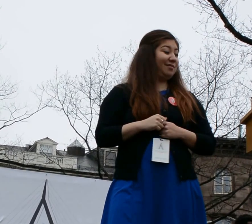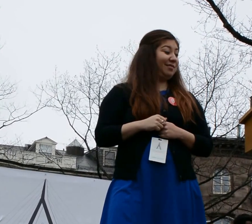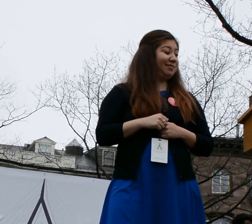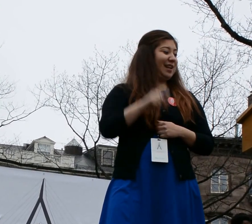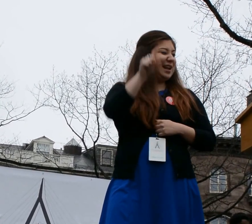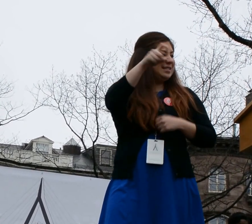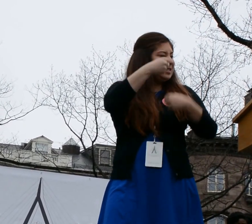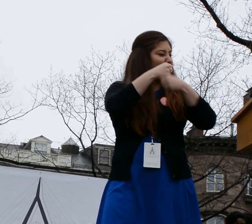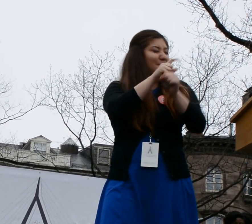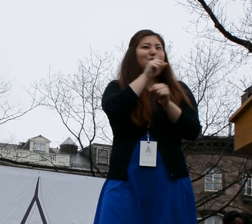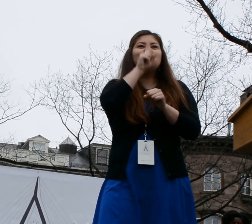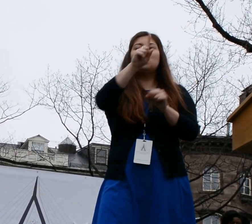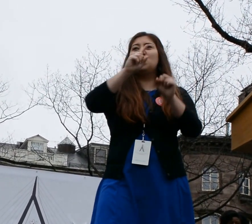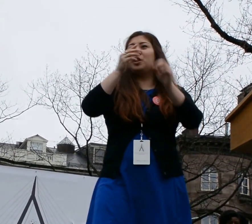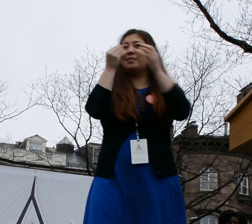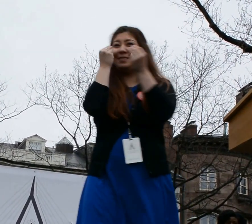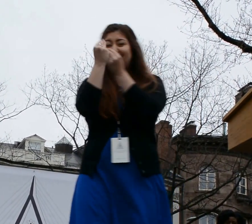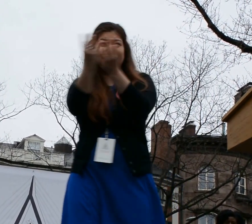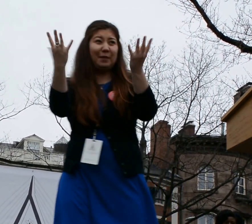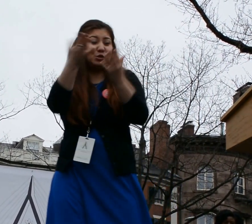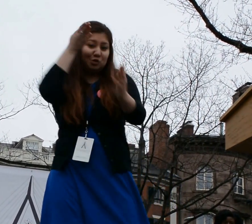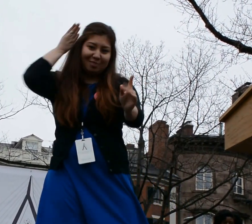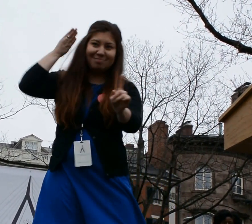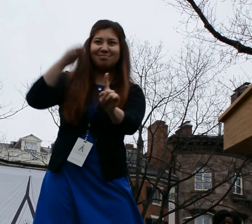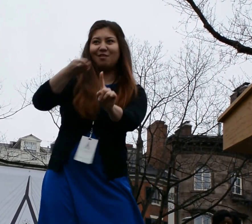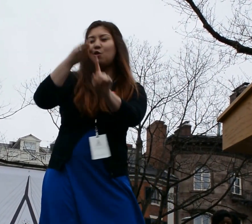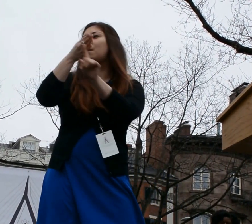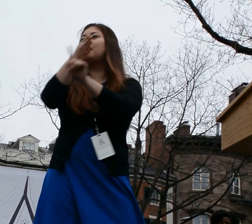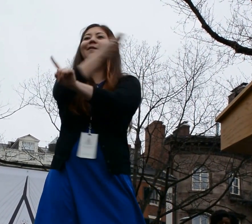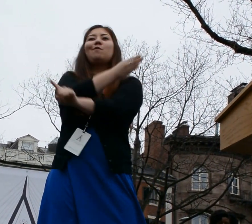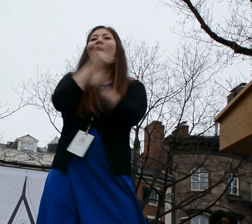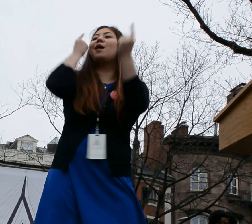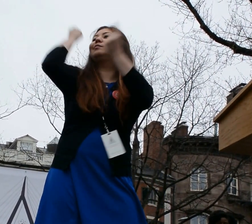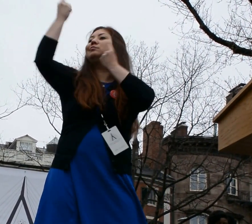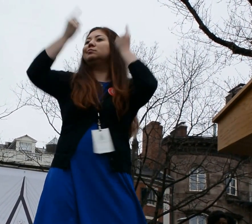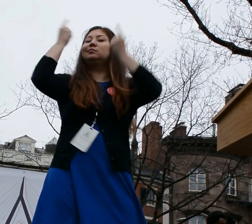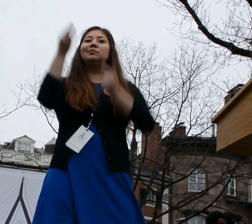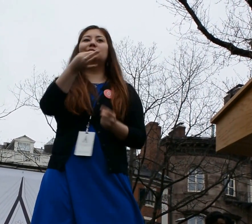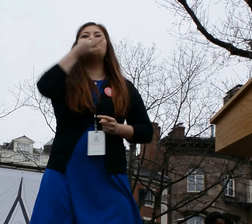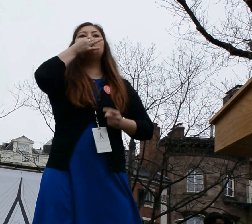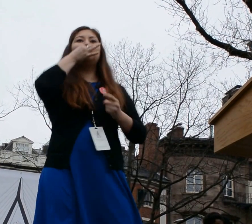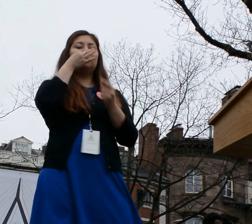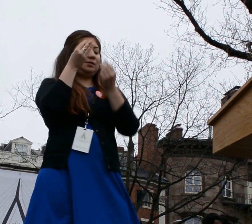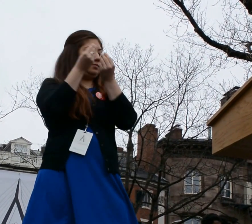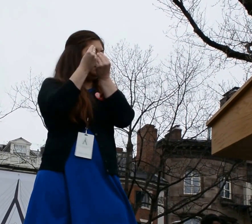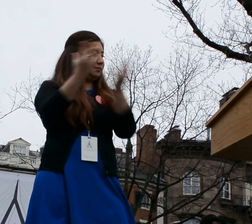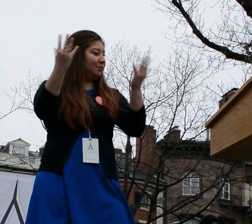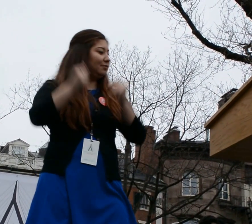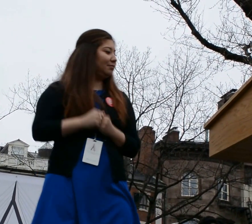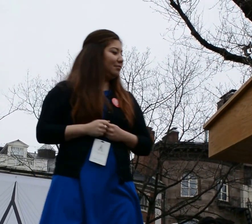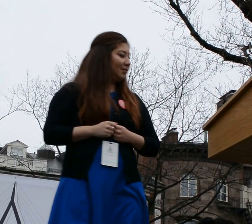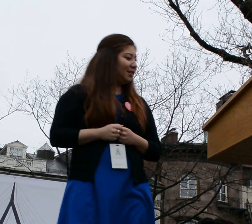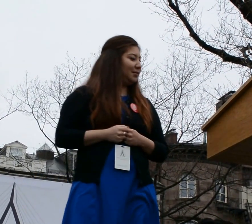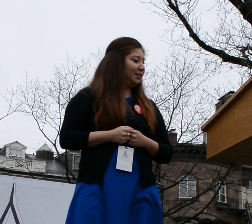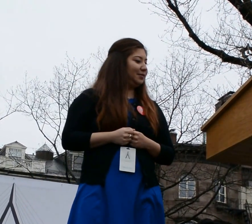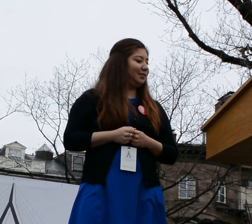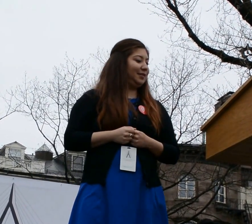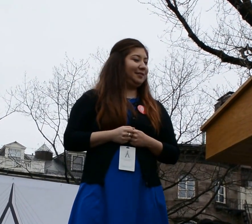ready. I need to make sure that the information is accessible before I can even think about mastering it.